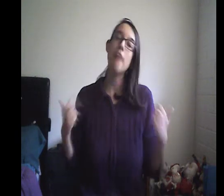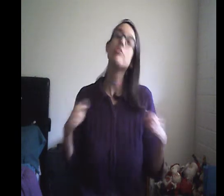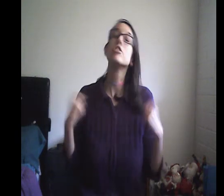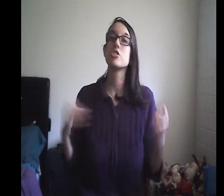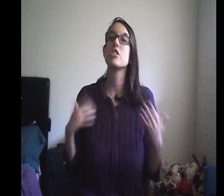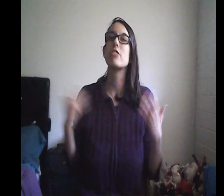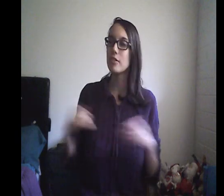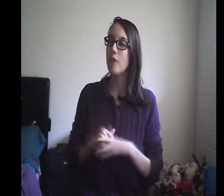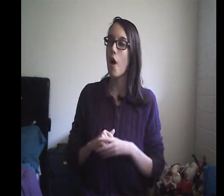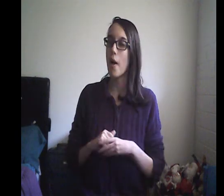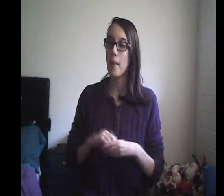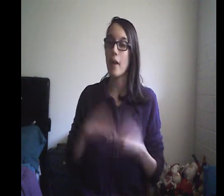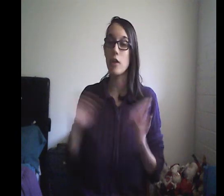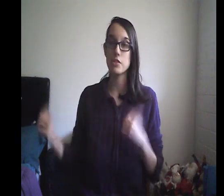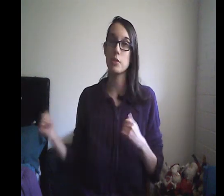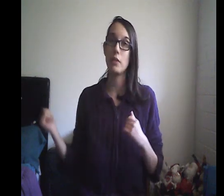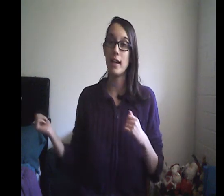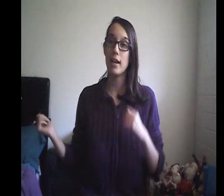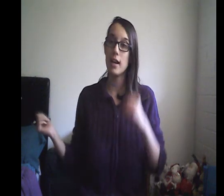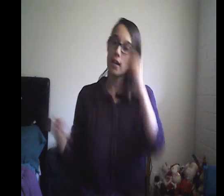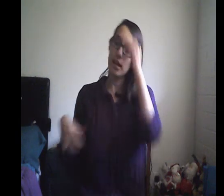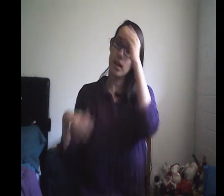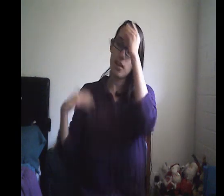nourishing um i also like that